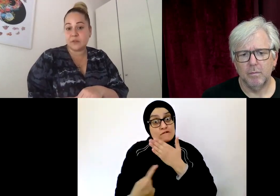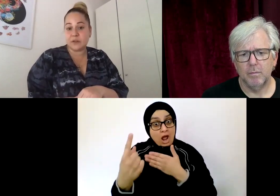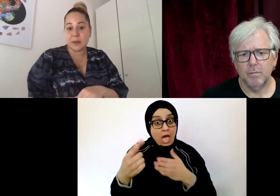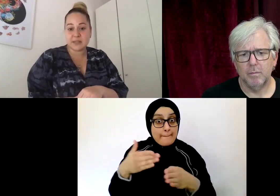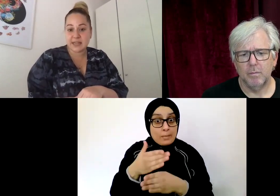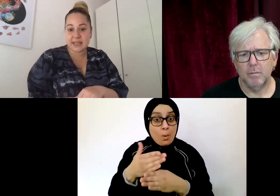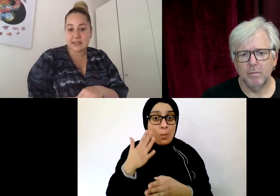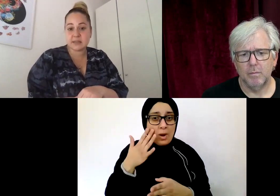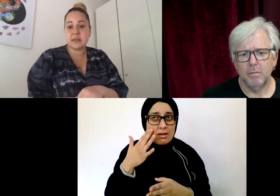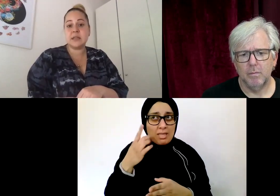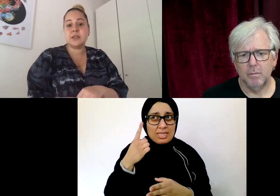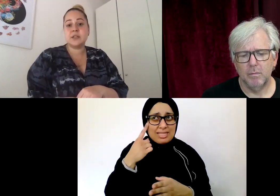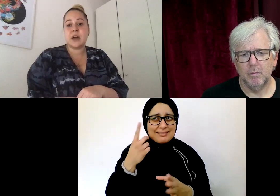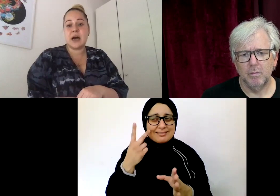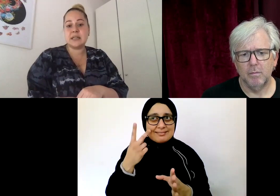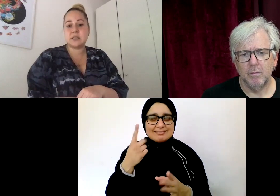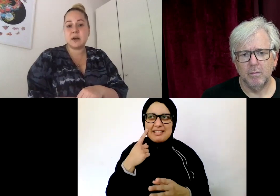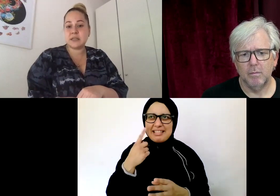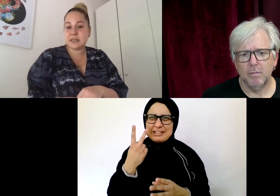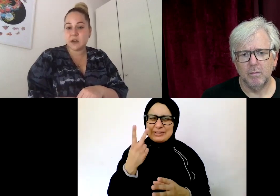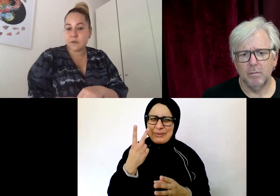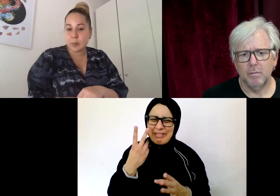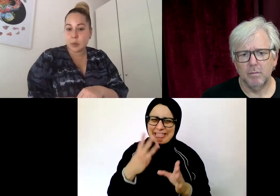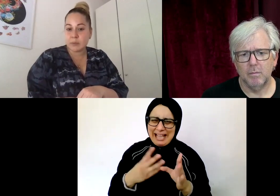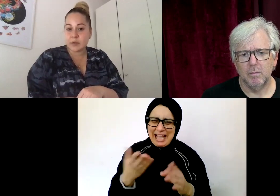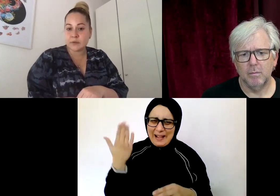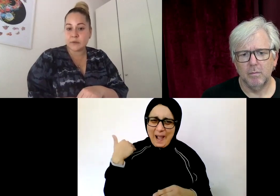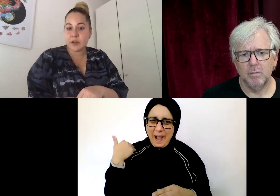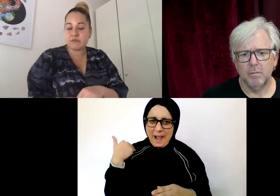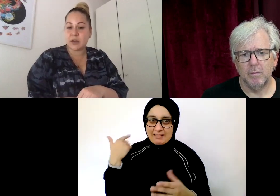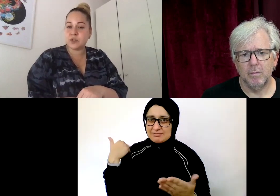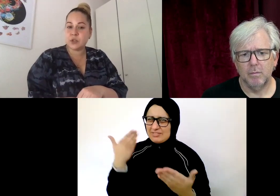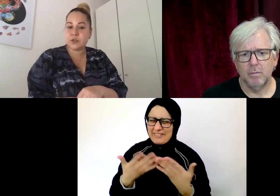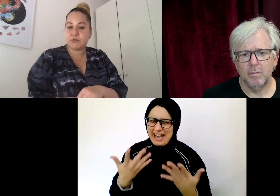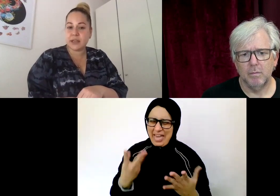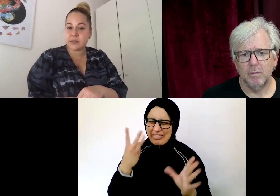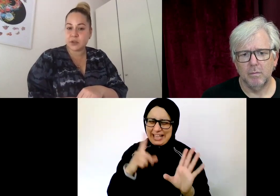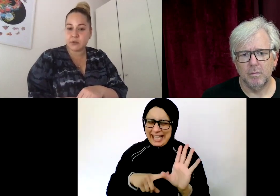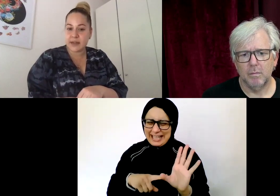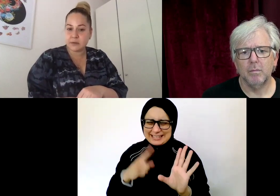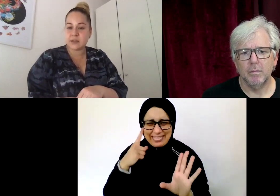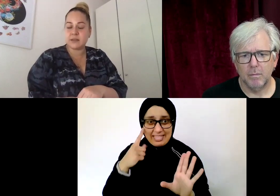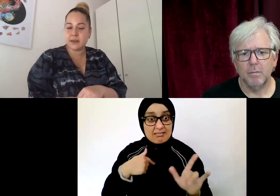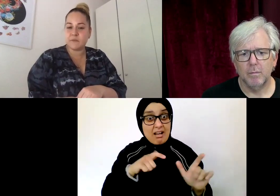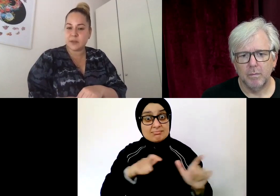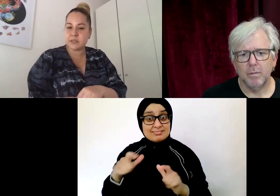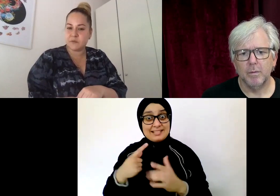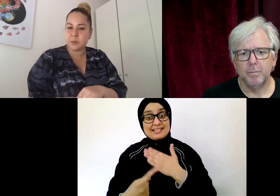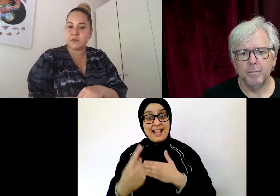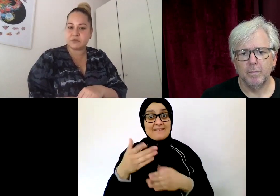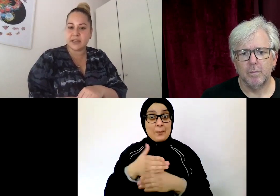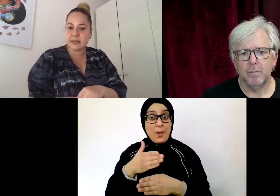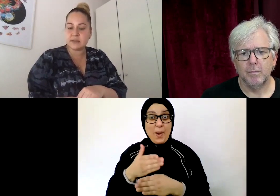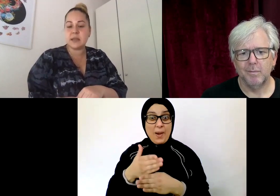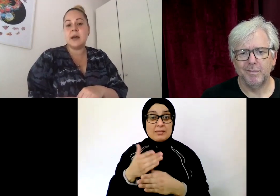on well for about 10 years. I started self-employment around two to three years ago now. So I think I've been self